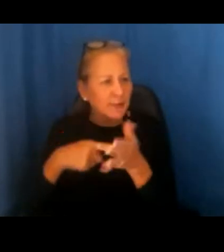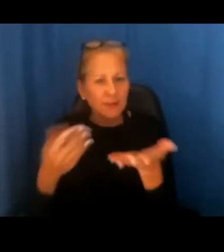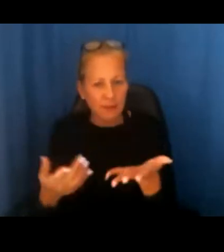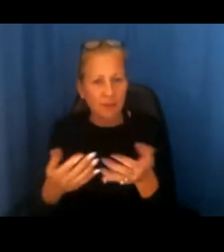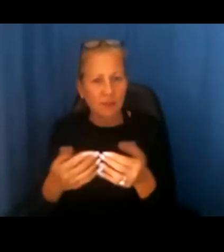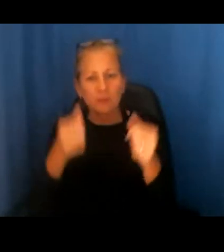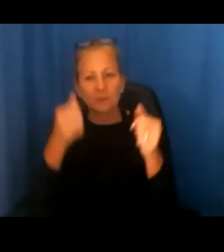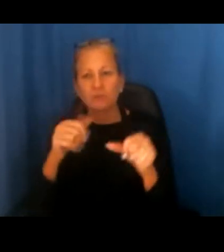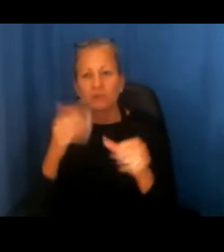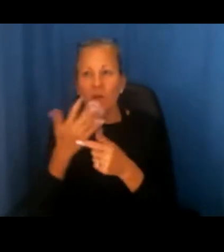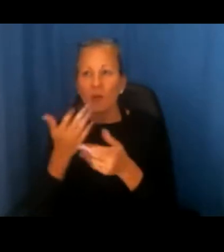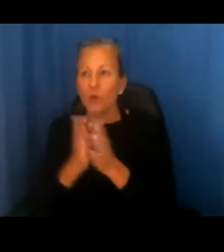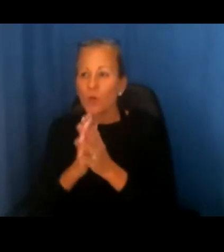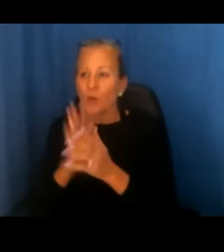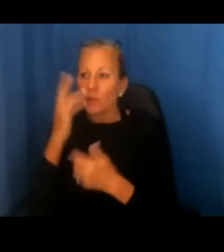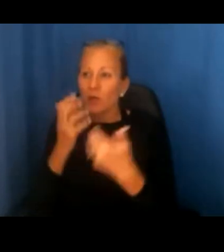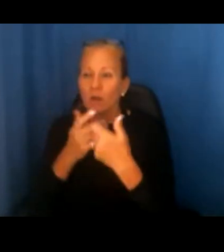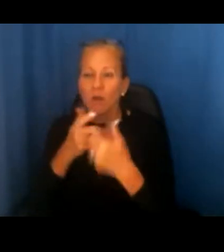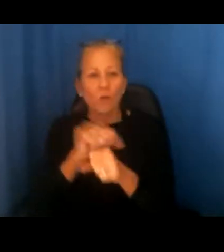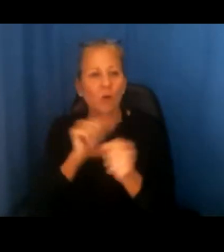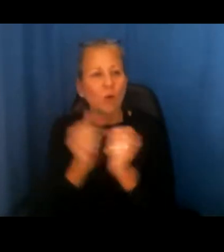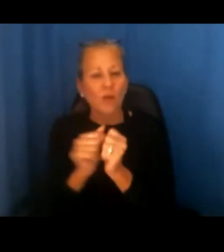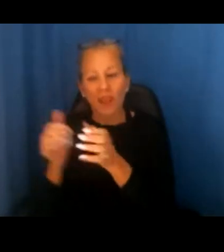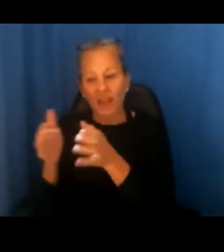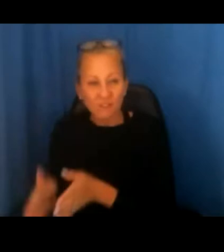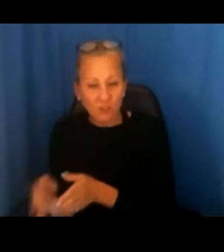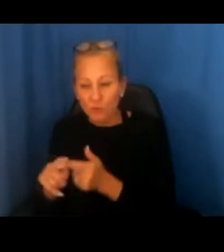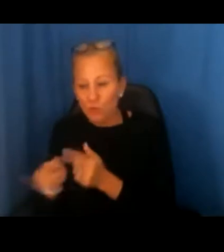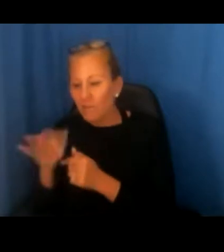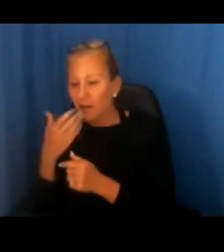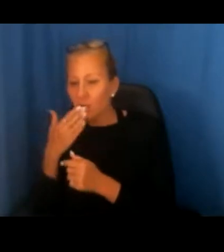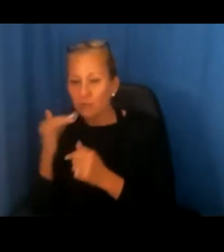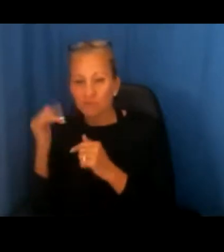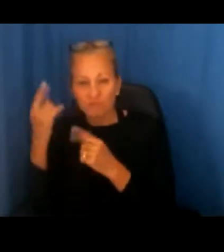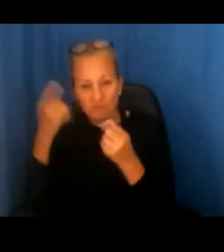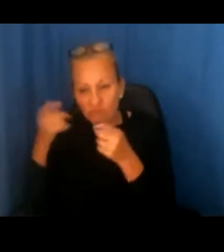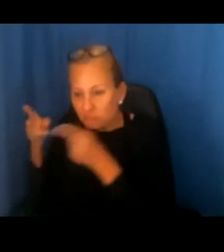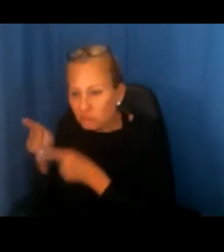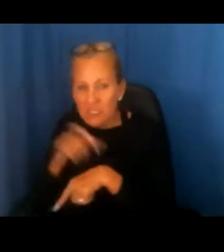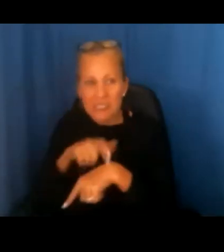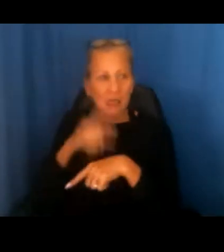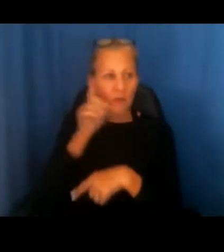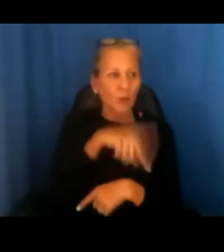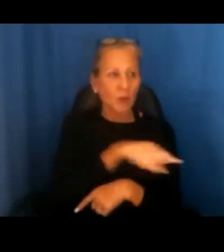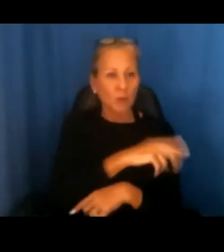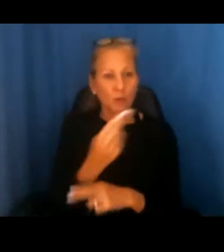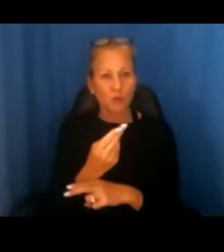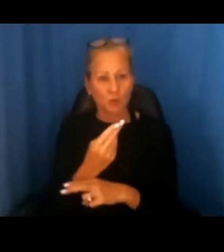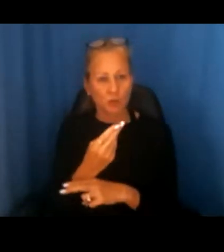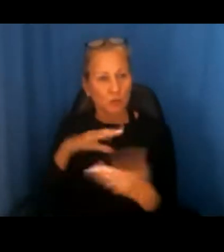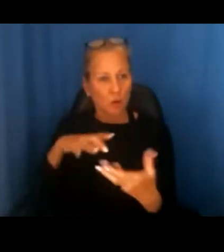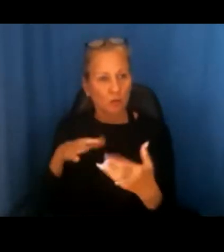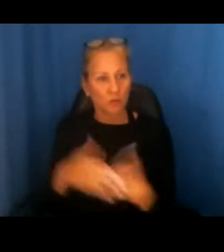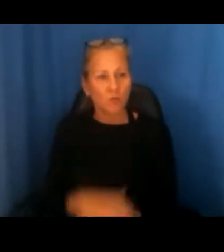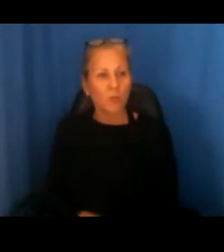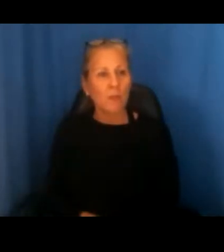reasonable accommodation, you can work with the individual to find a mutually agreeable time for them to use the laundry room. In